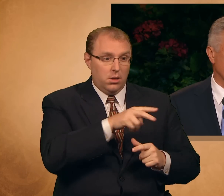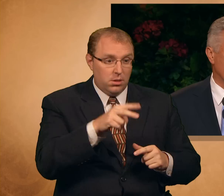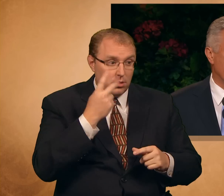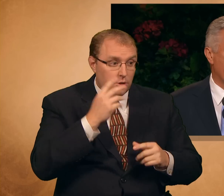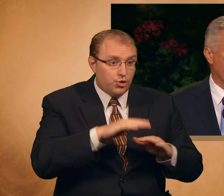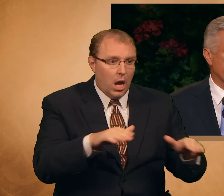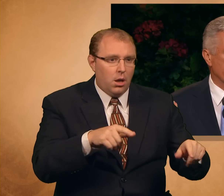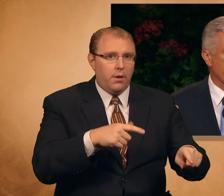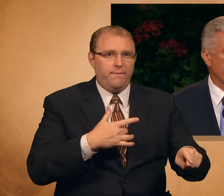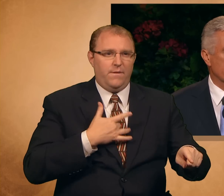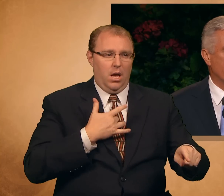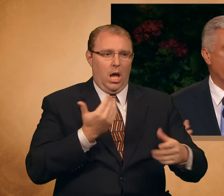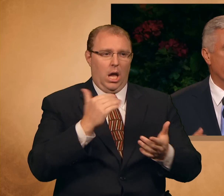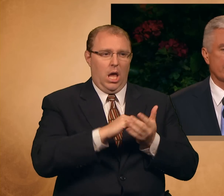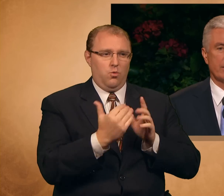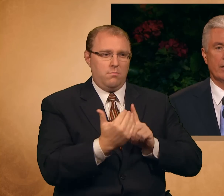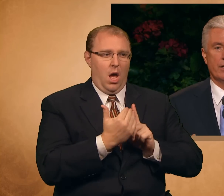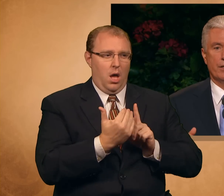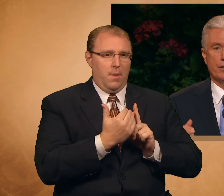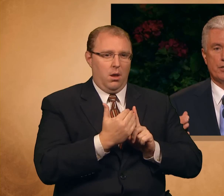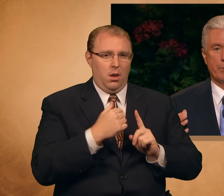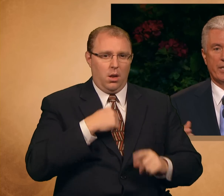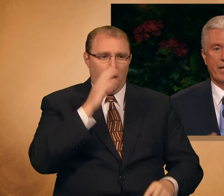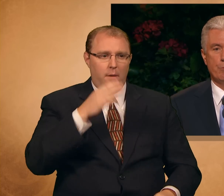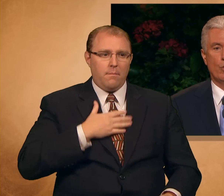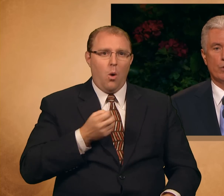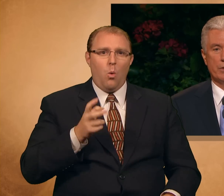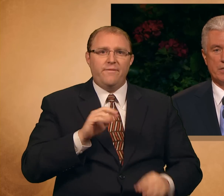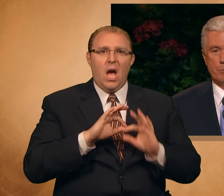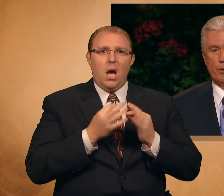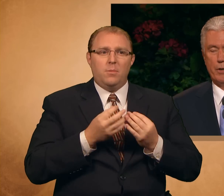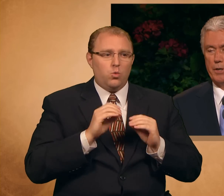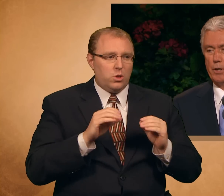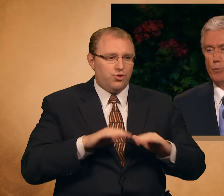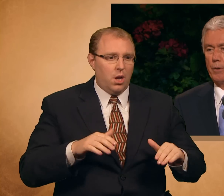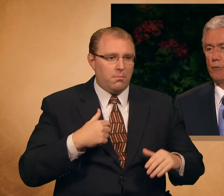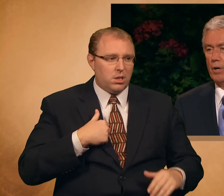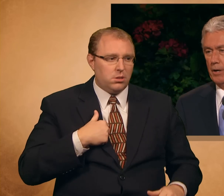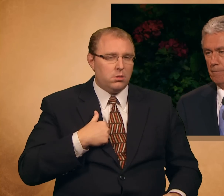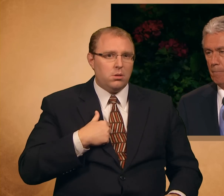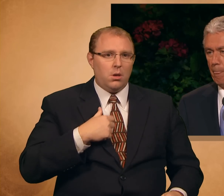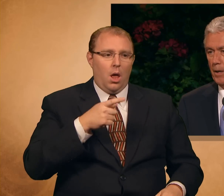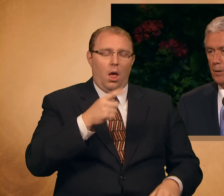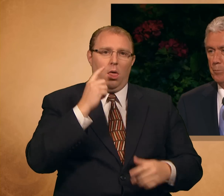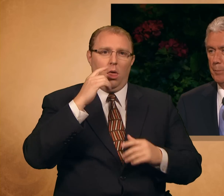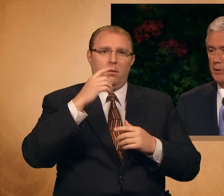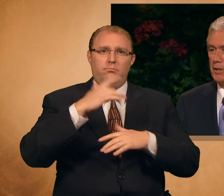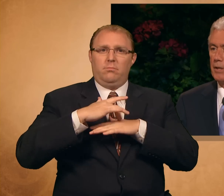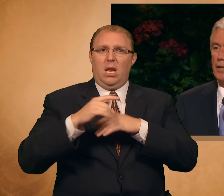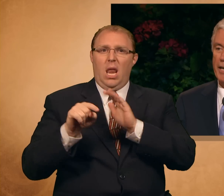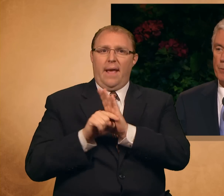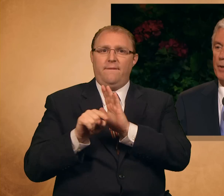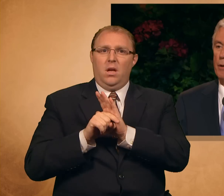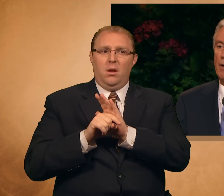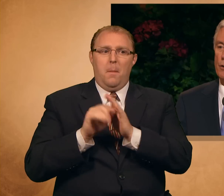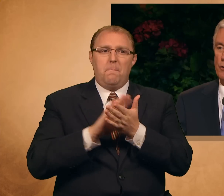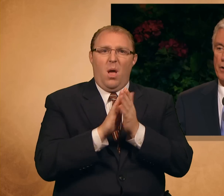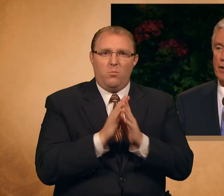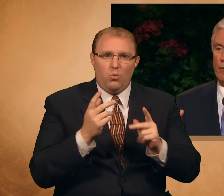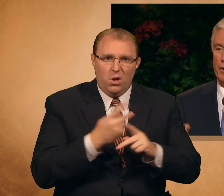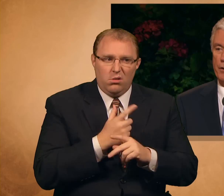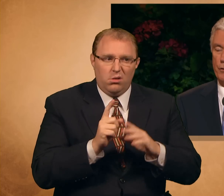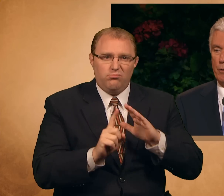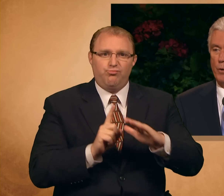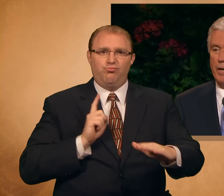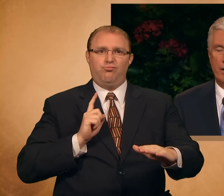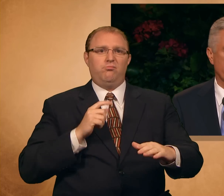appeared. As the years passed, she became more disappointed and withdrawn. People didn't like being around her